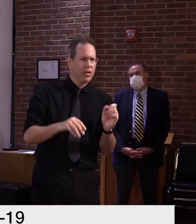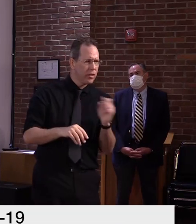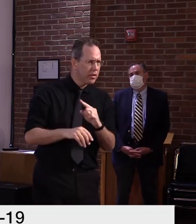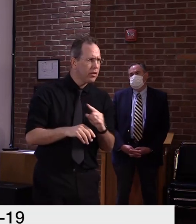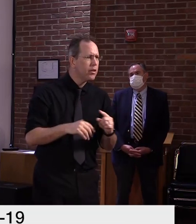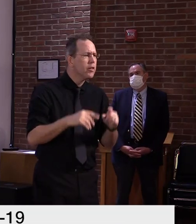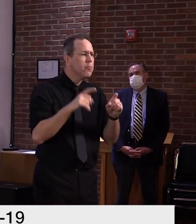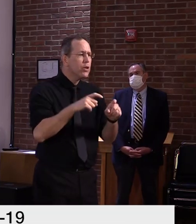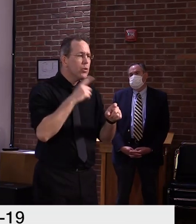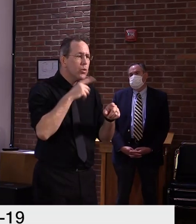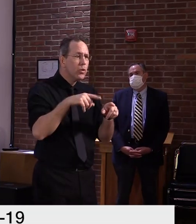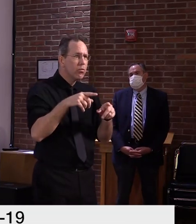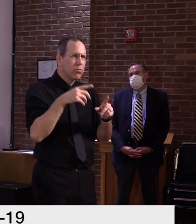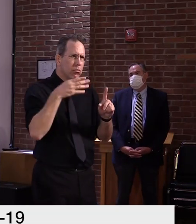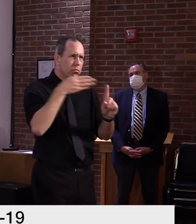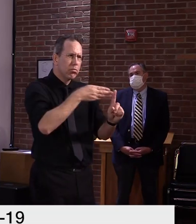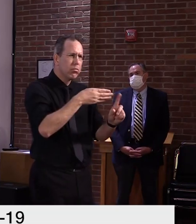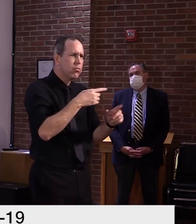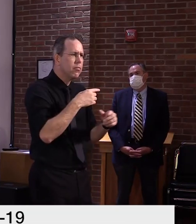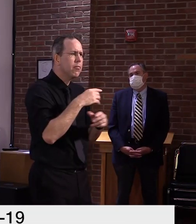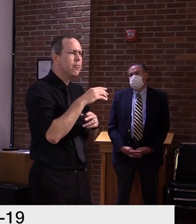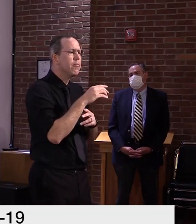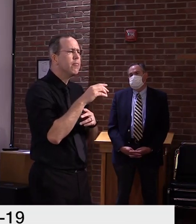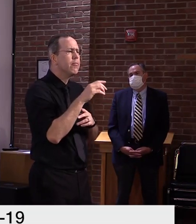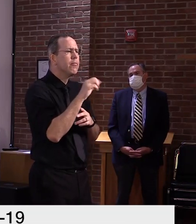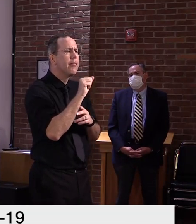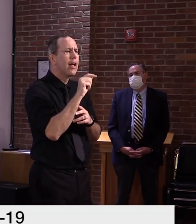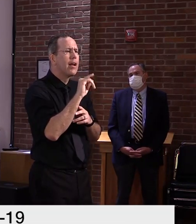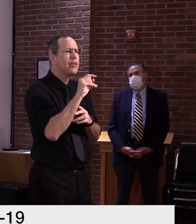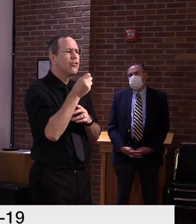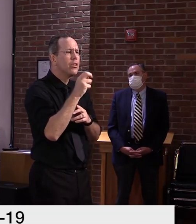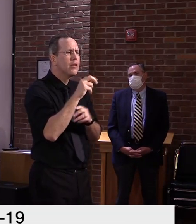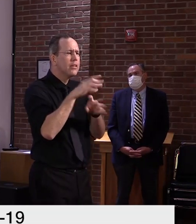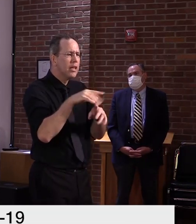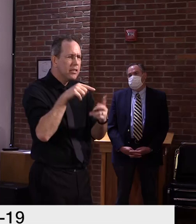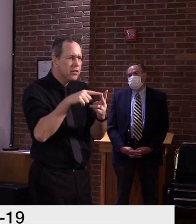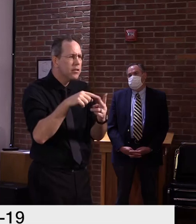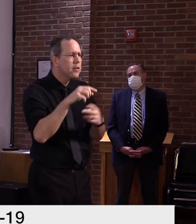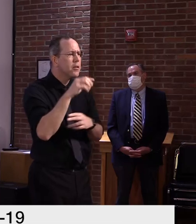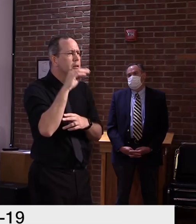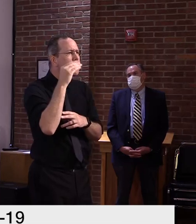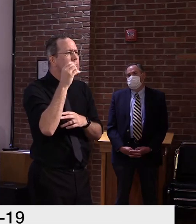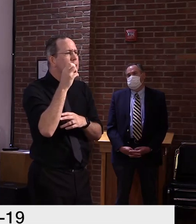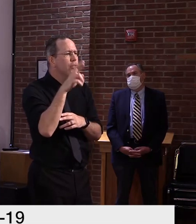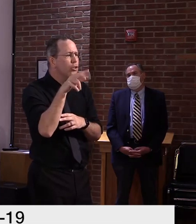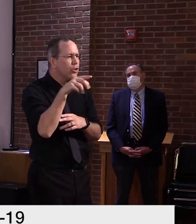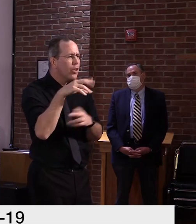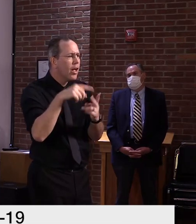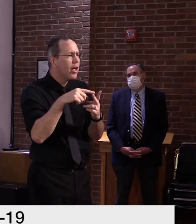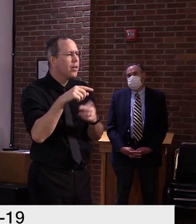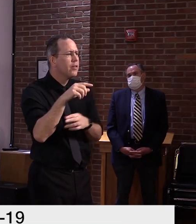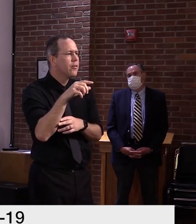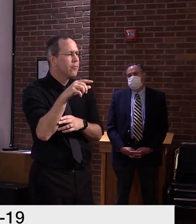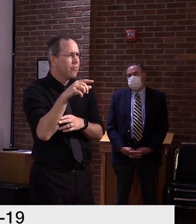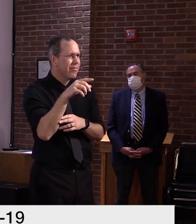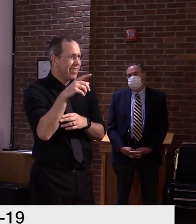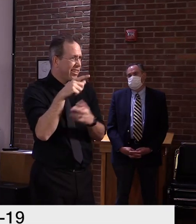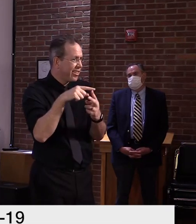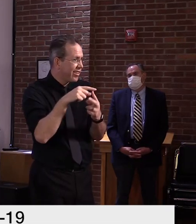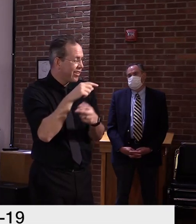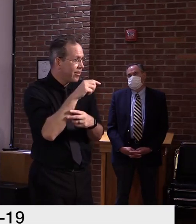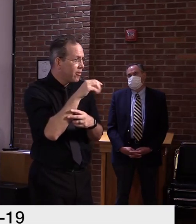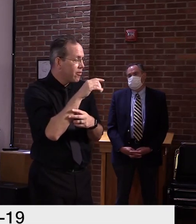antigen tests, though that may be growing if we believe news reports for sure.